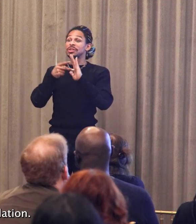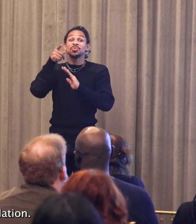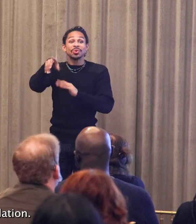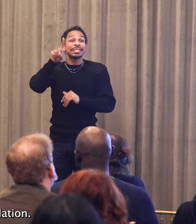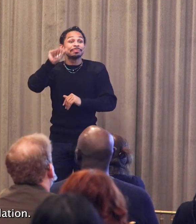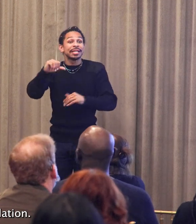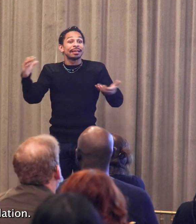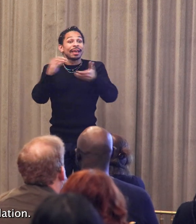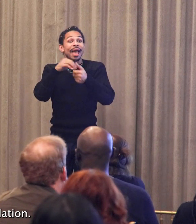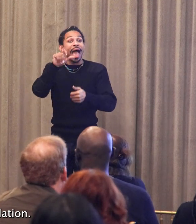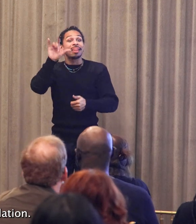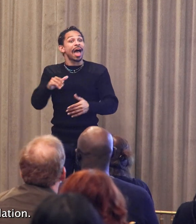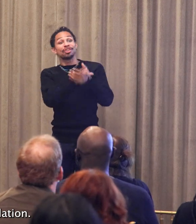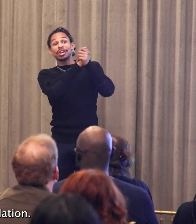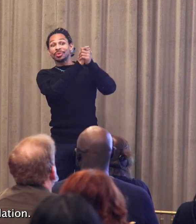Congratulations!